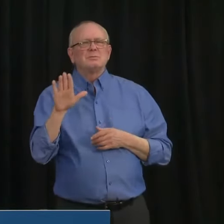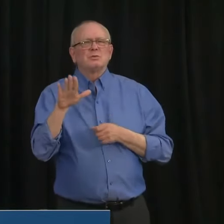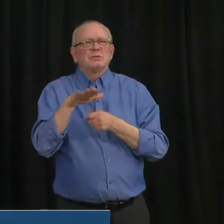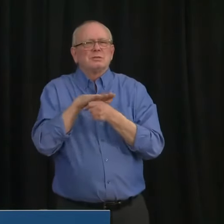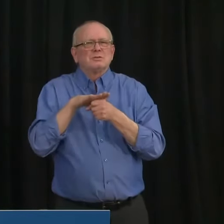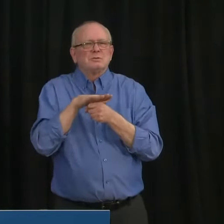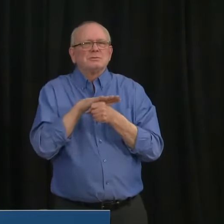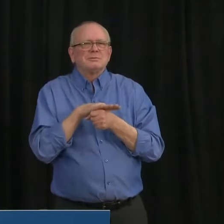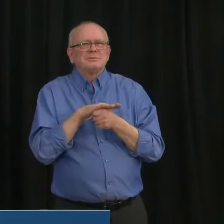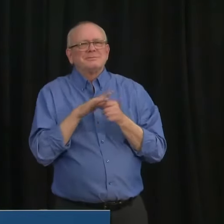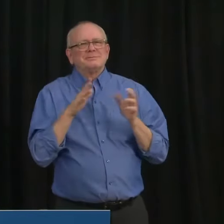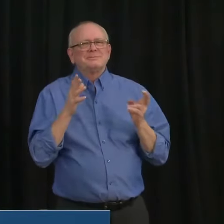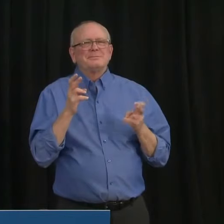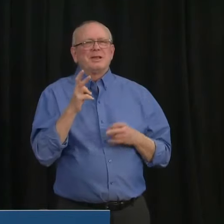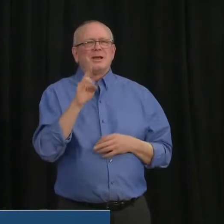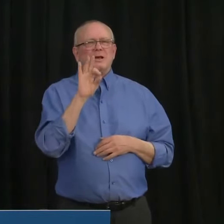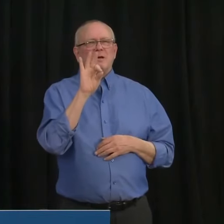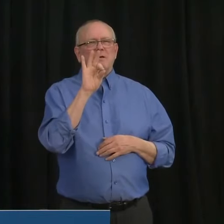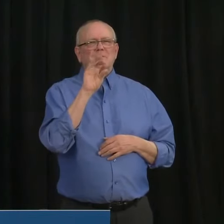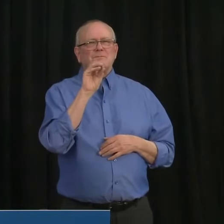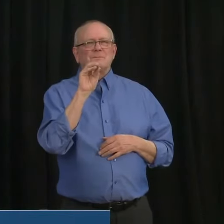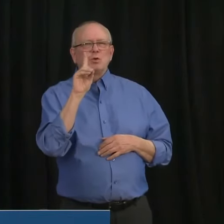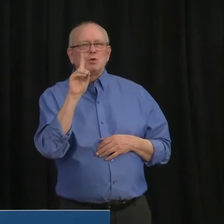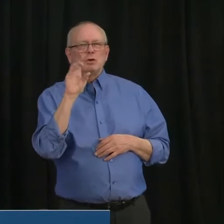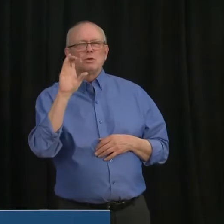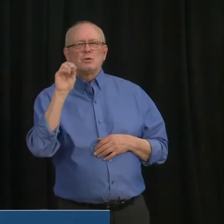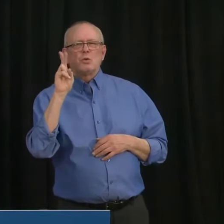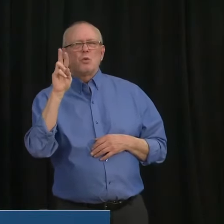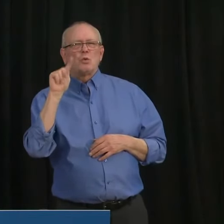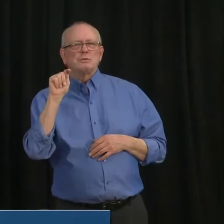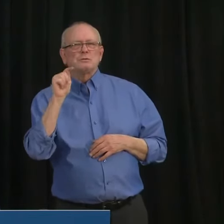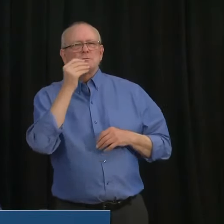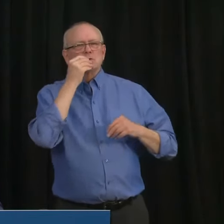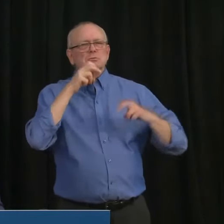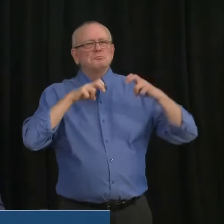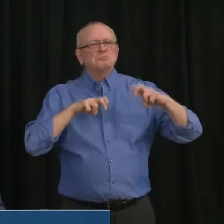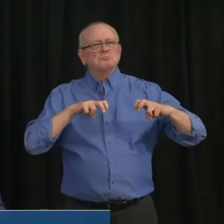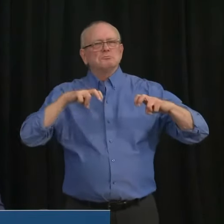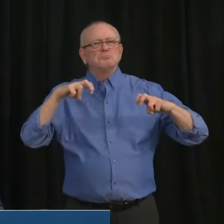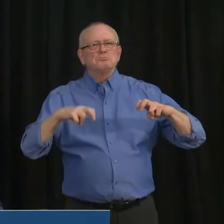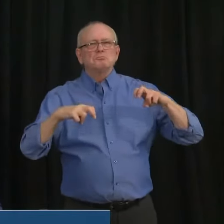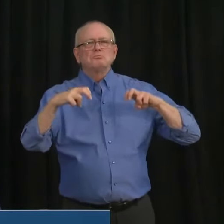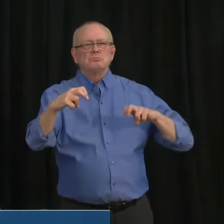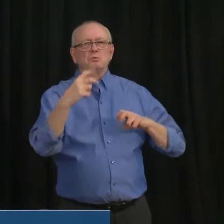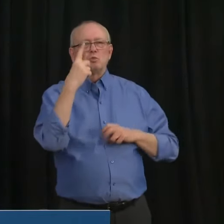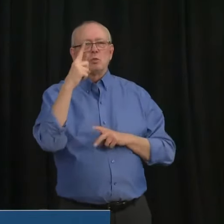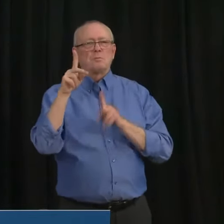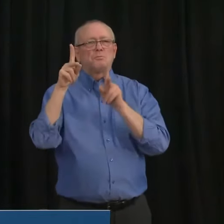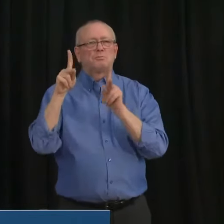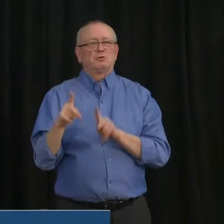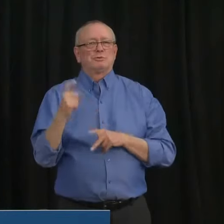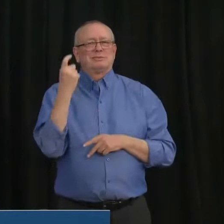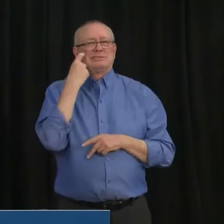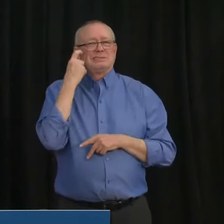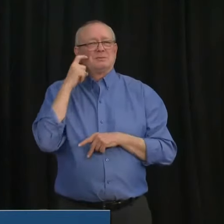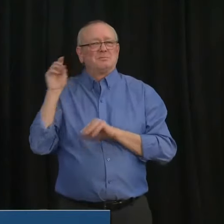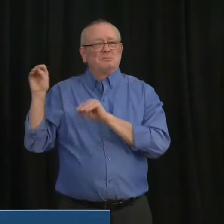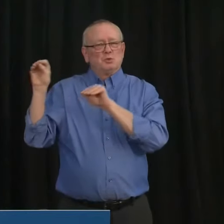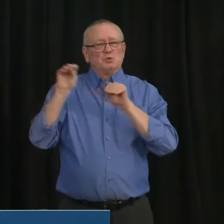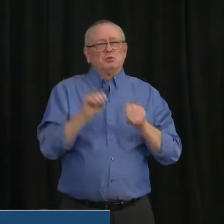court thing and a, uh, new Albertan, a refugee from,